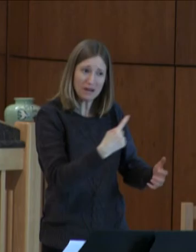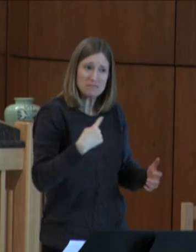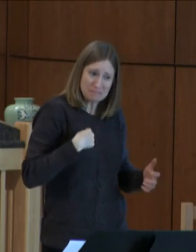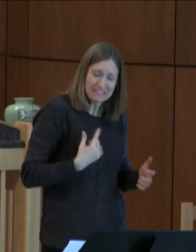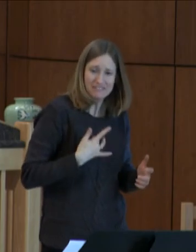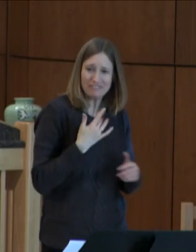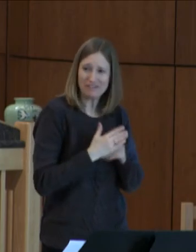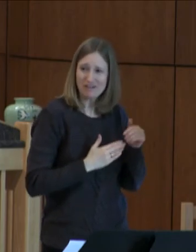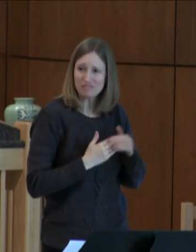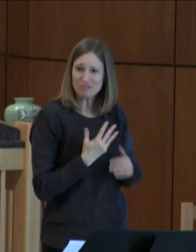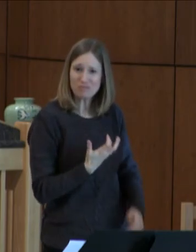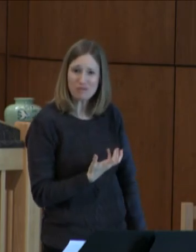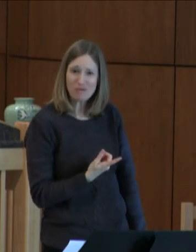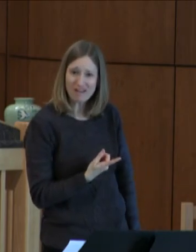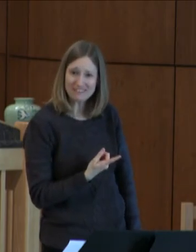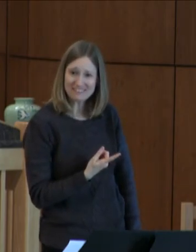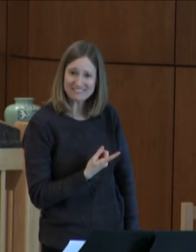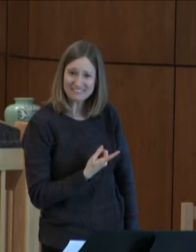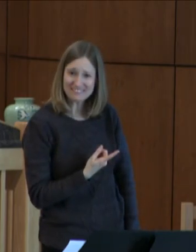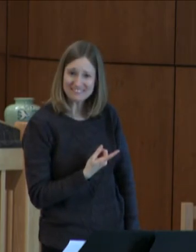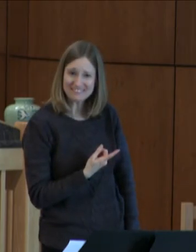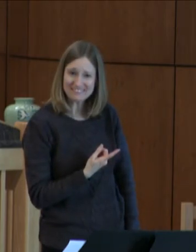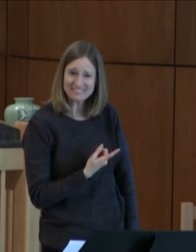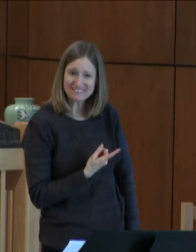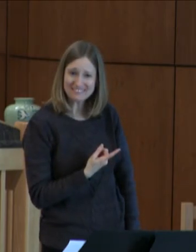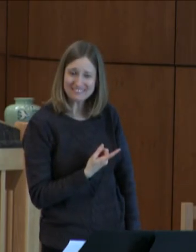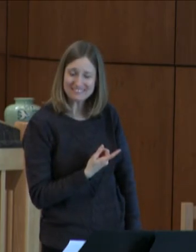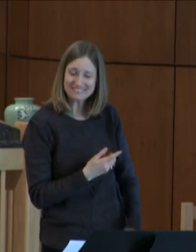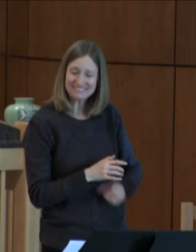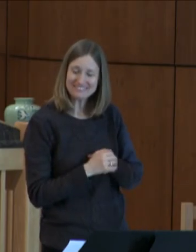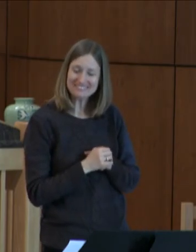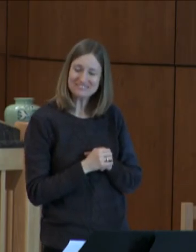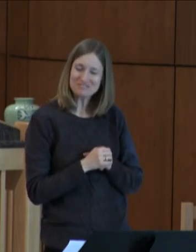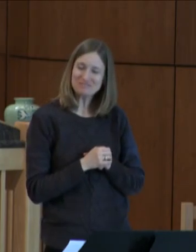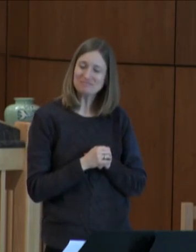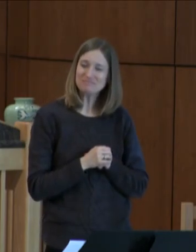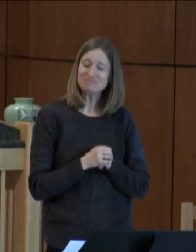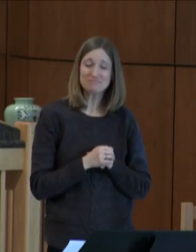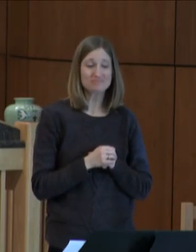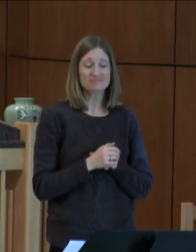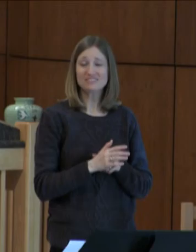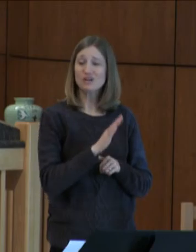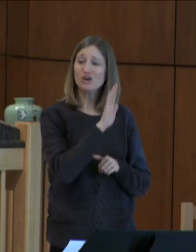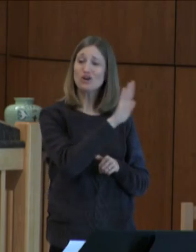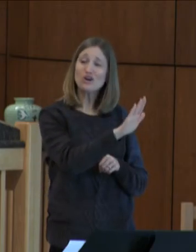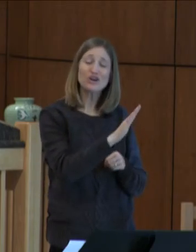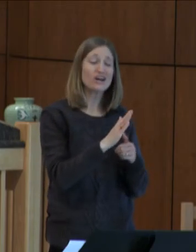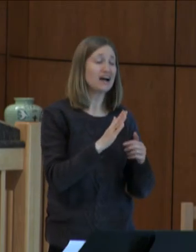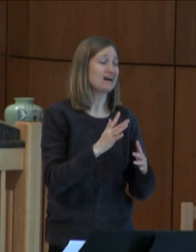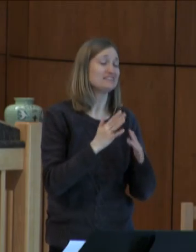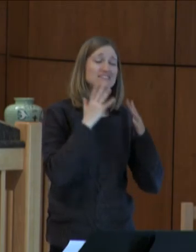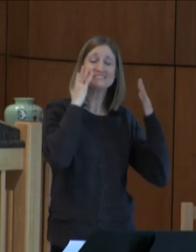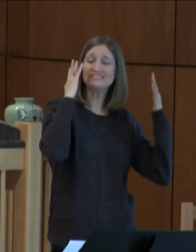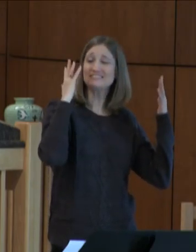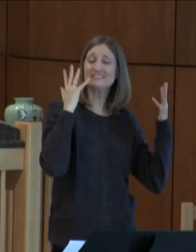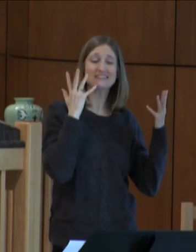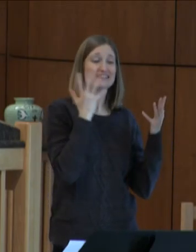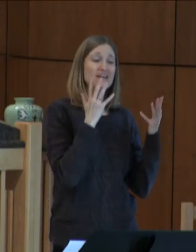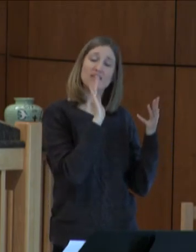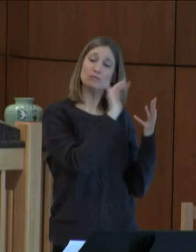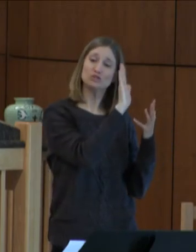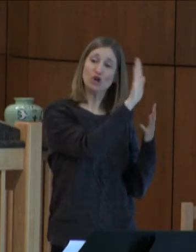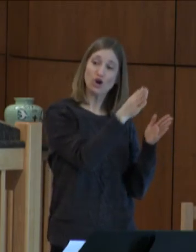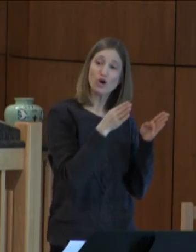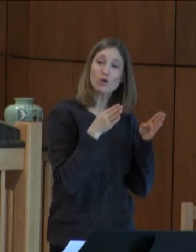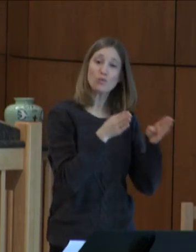comfortable and at home that day. Her gracious hospitality was her way